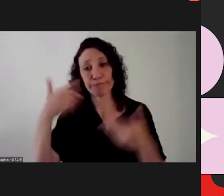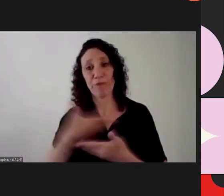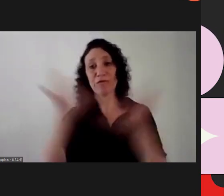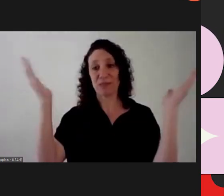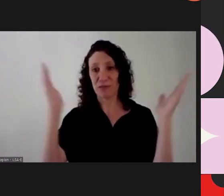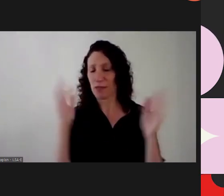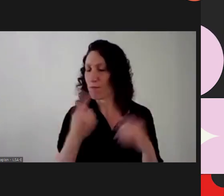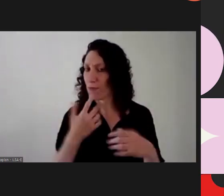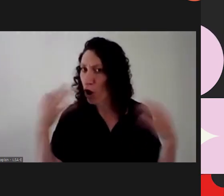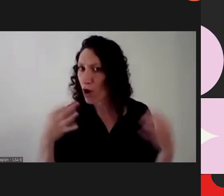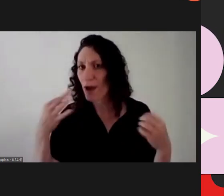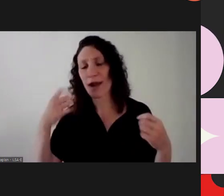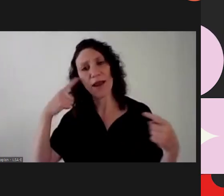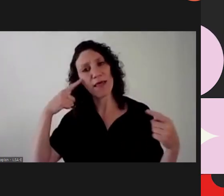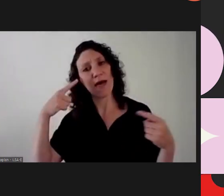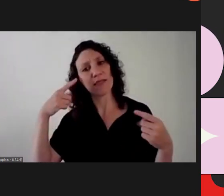point that we should problematize.